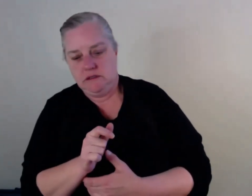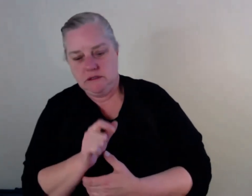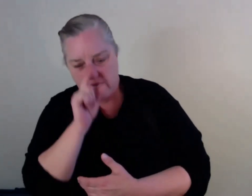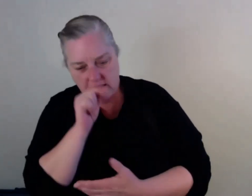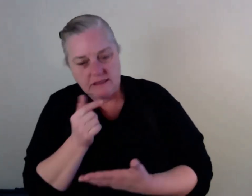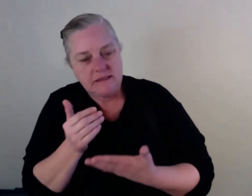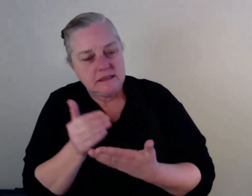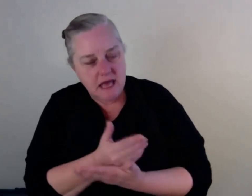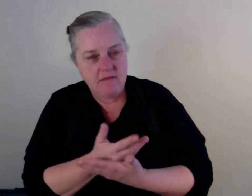What else?